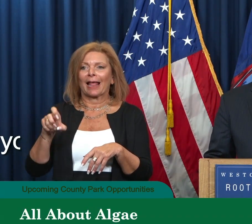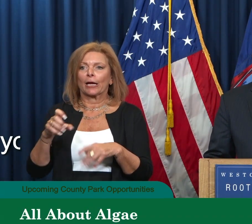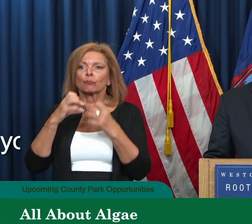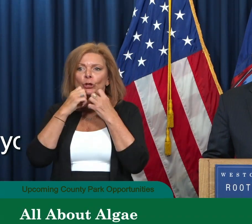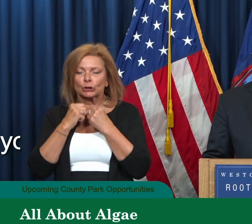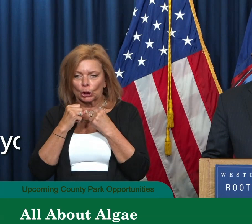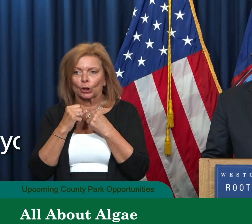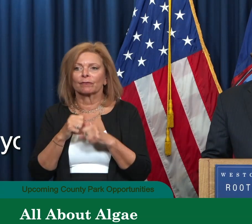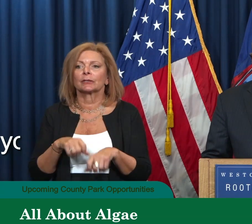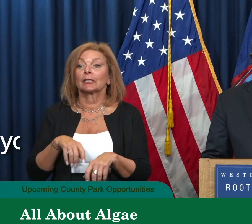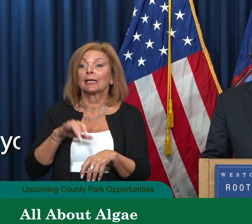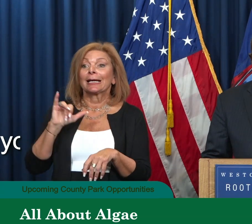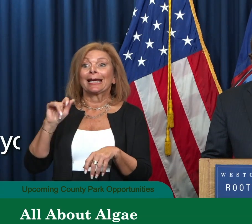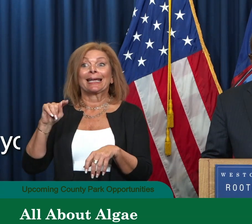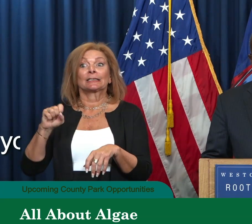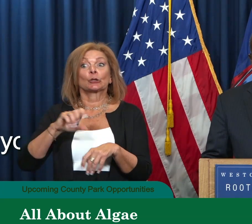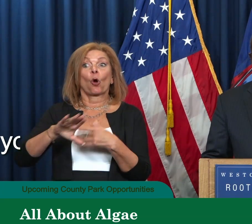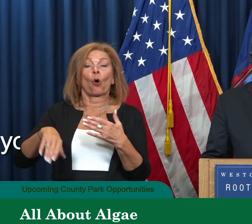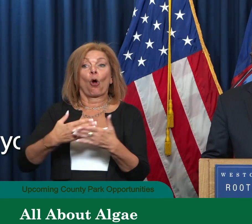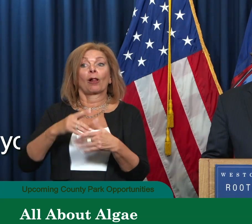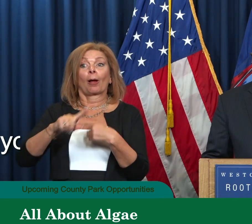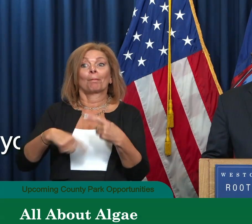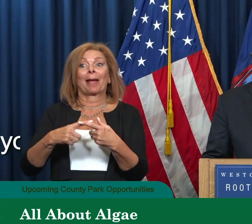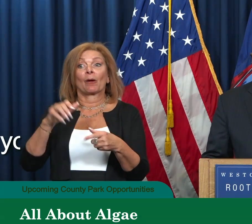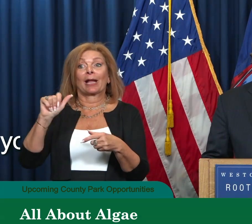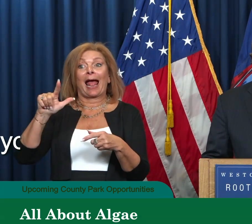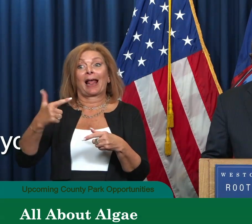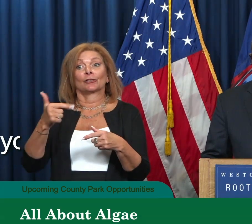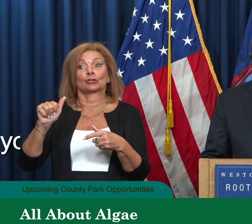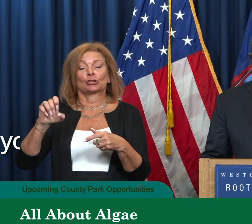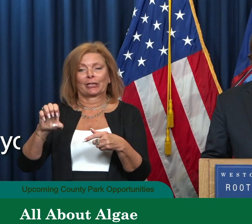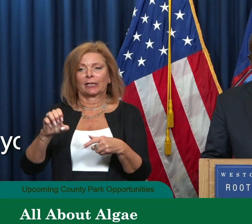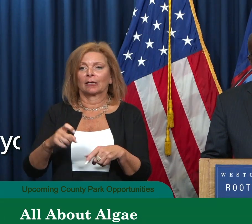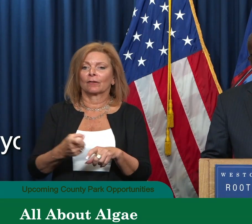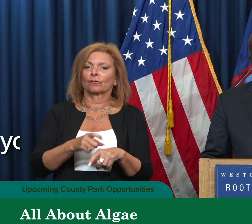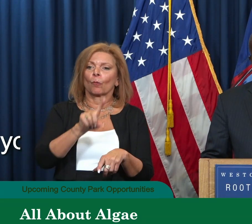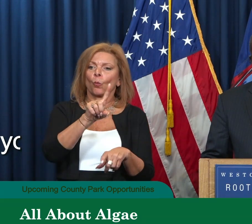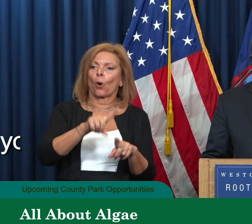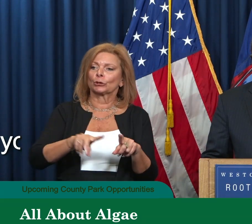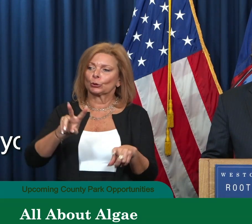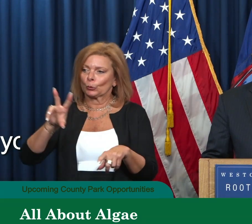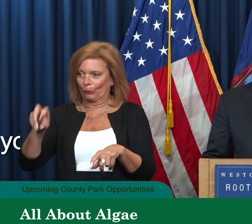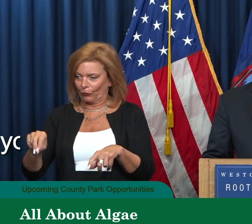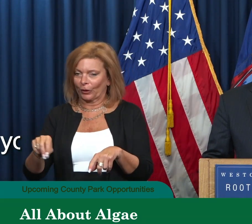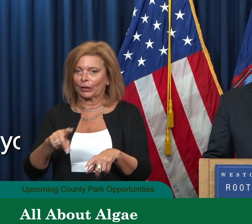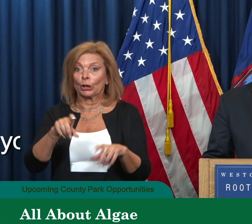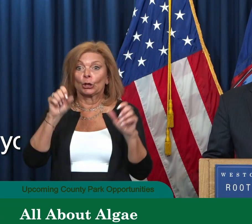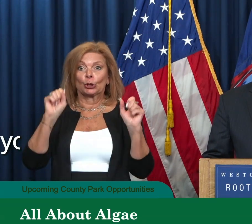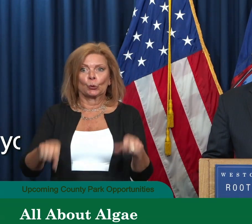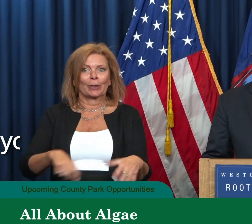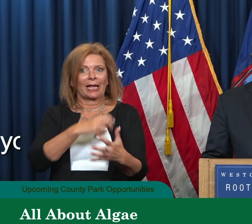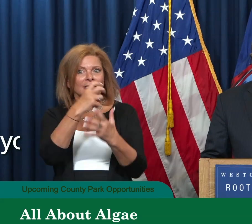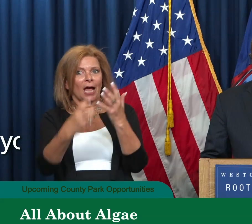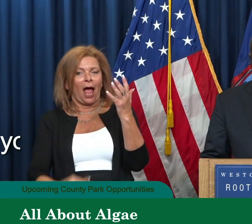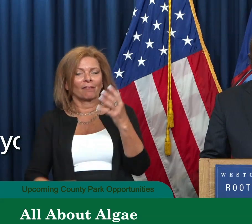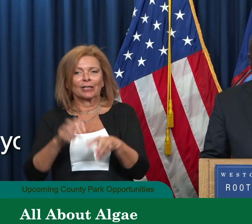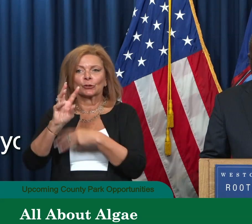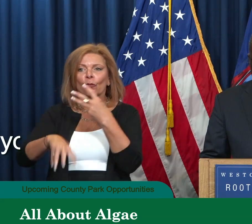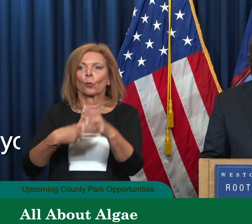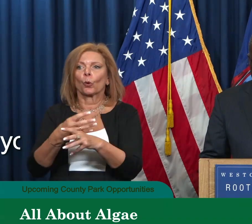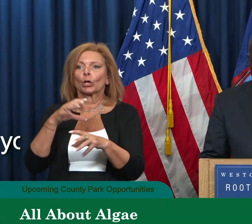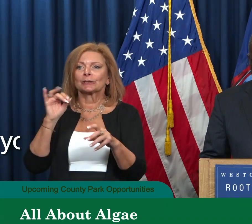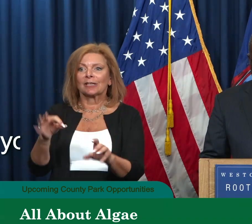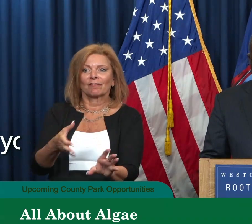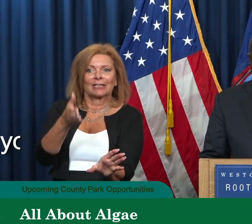all about algae. So it's from one to two thirty p.m. And you'll be able to dive into the world of